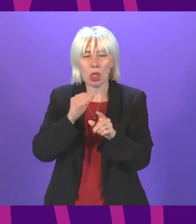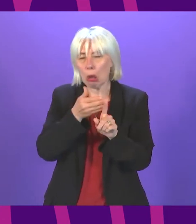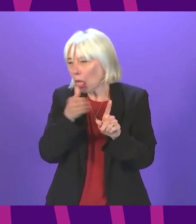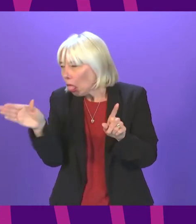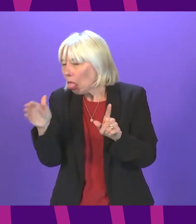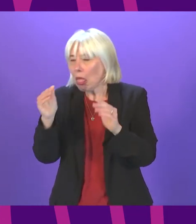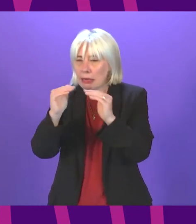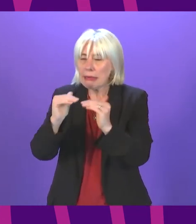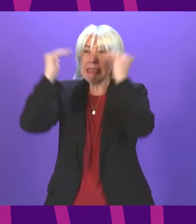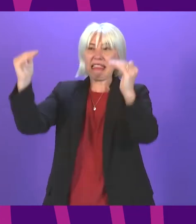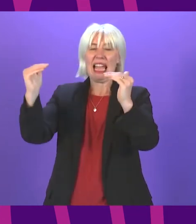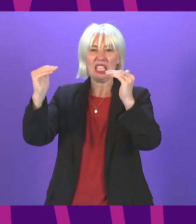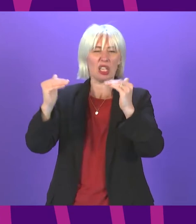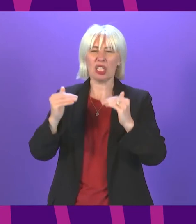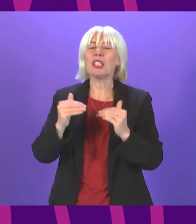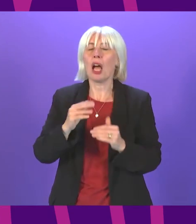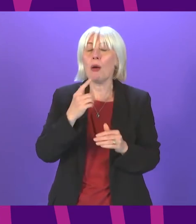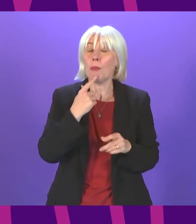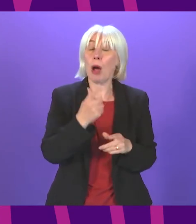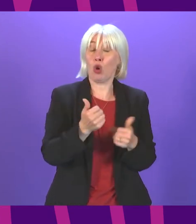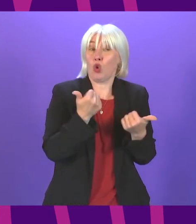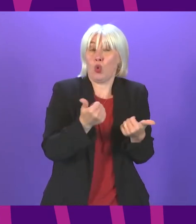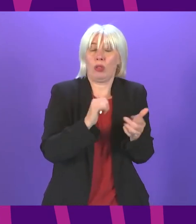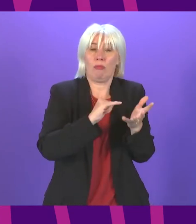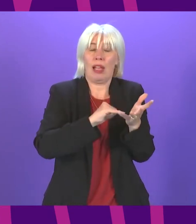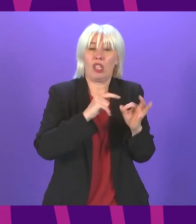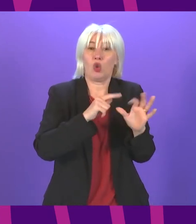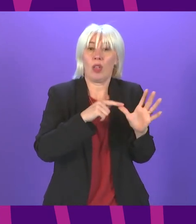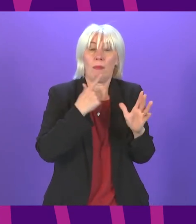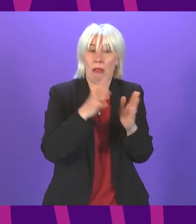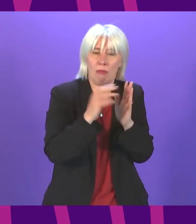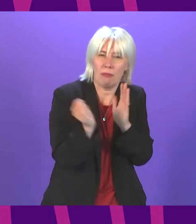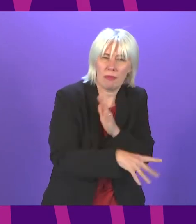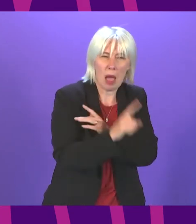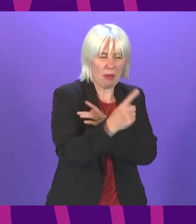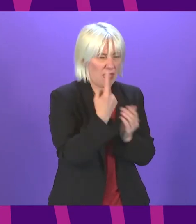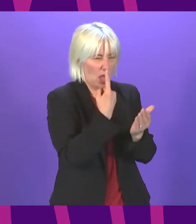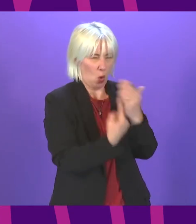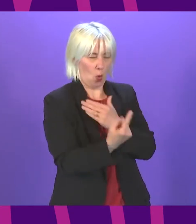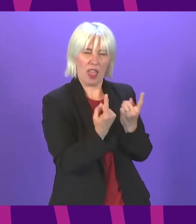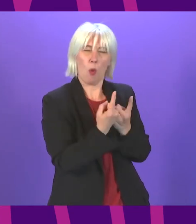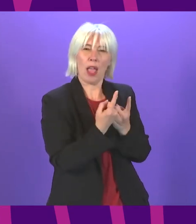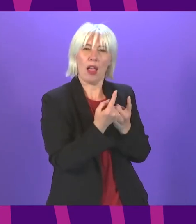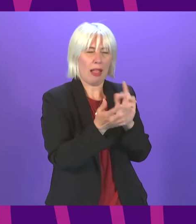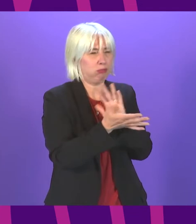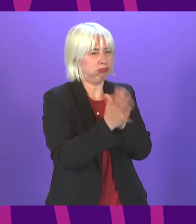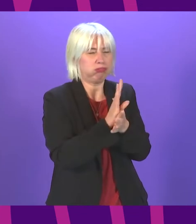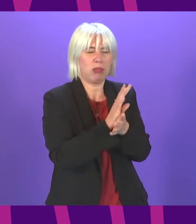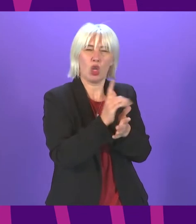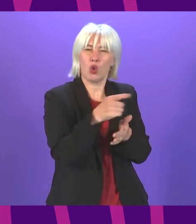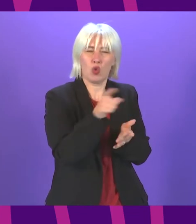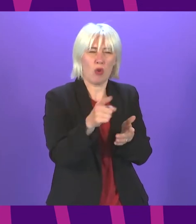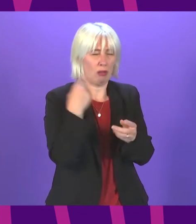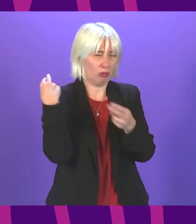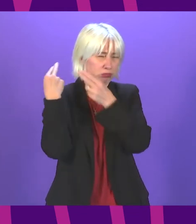this side the government's continued move towards scrapping the SQA but this alone is not going to undo the harm the SNP have caused a